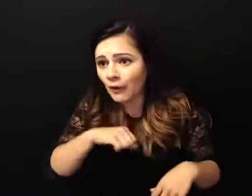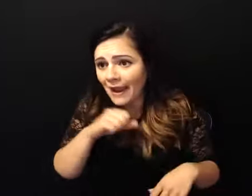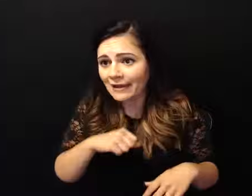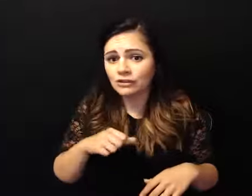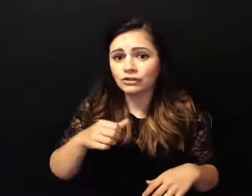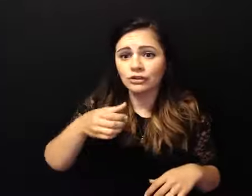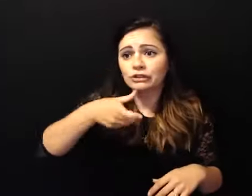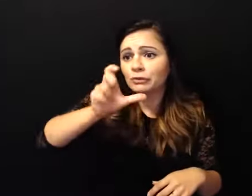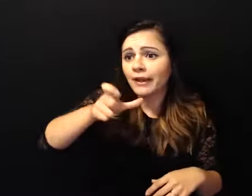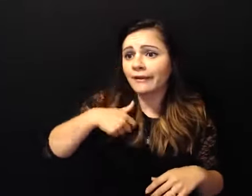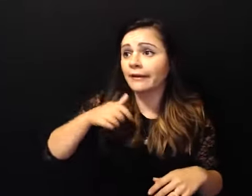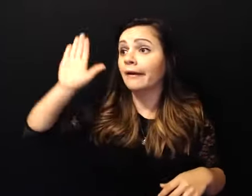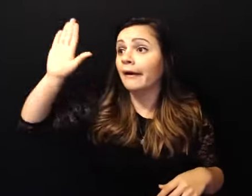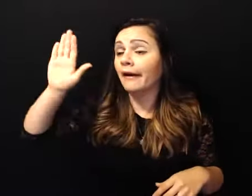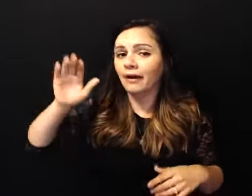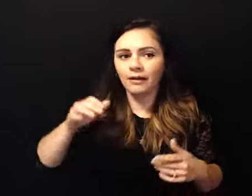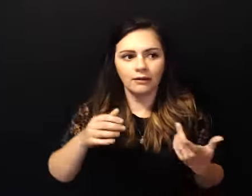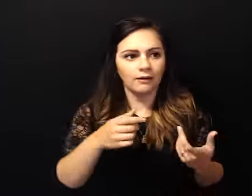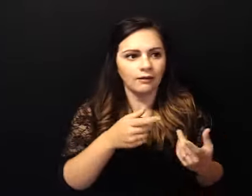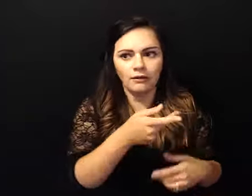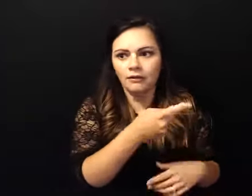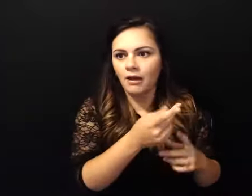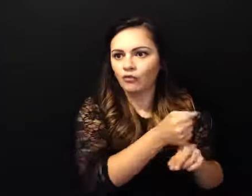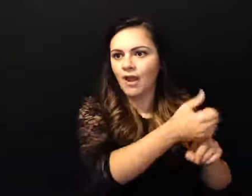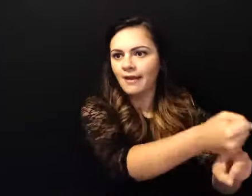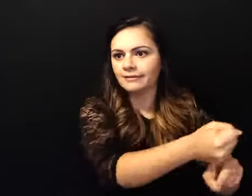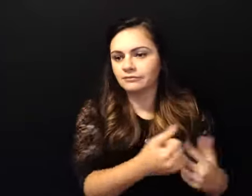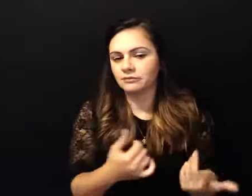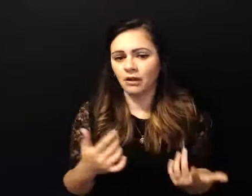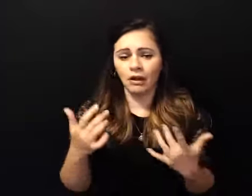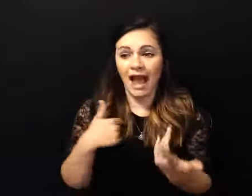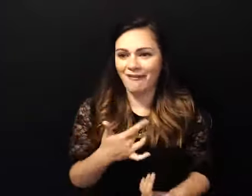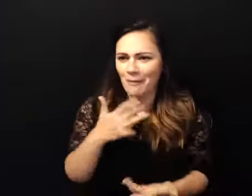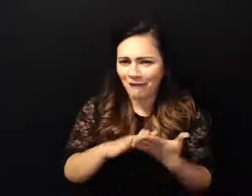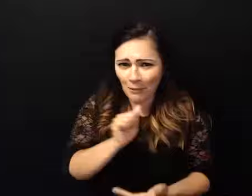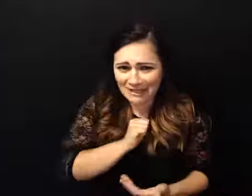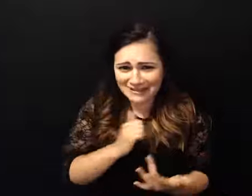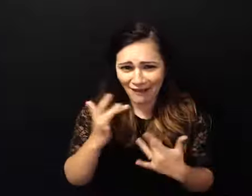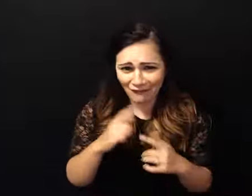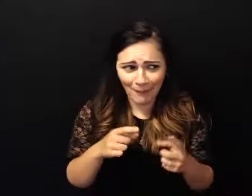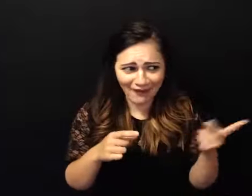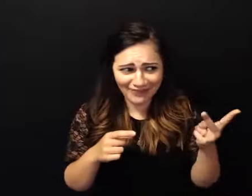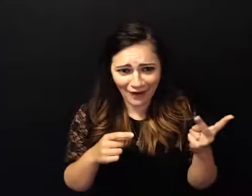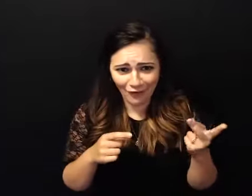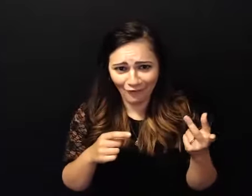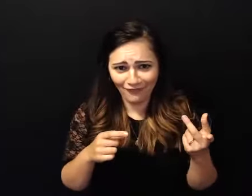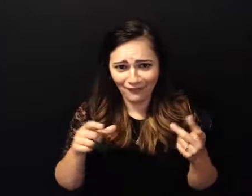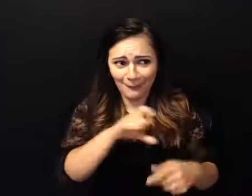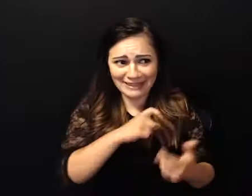you know and i'm feeling sorry for myself you know so they're leaving they're going to jail i'm alone